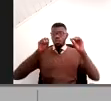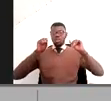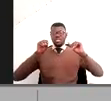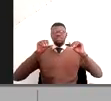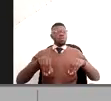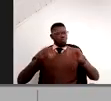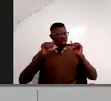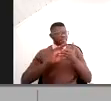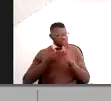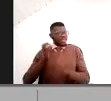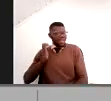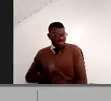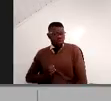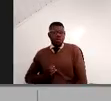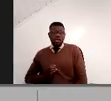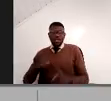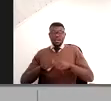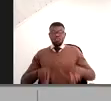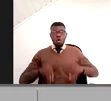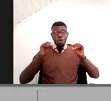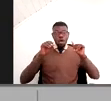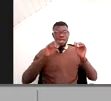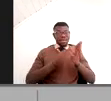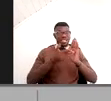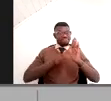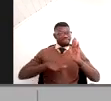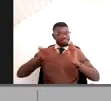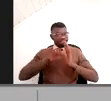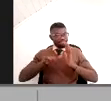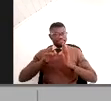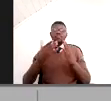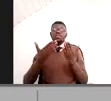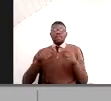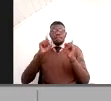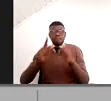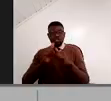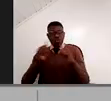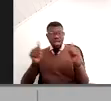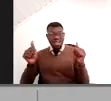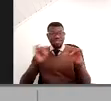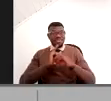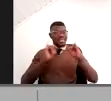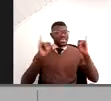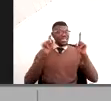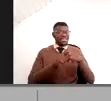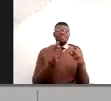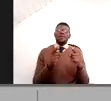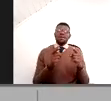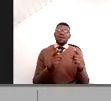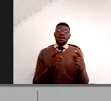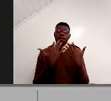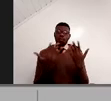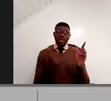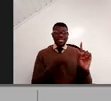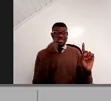quality areas, it's the environmental quality, but of course it's the quality of a product itself. Frankly, frankly